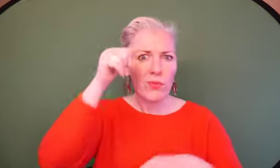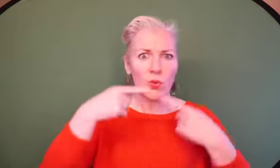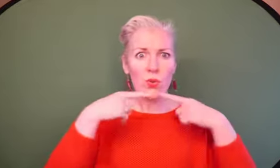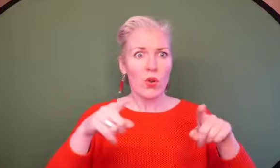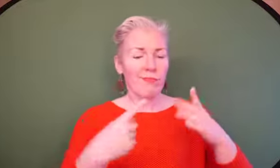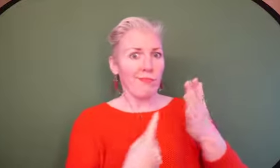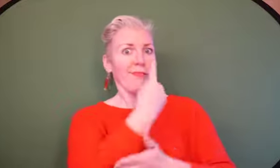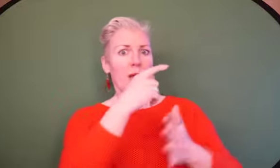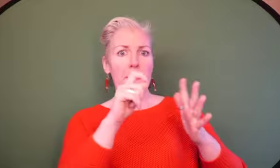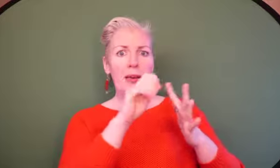Oh, oh.